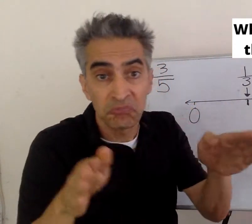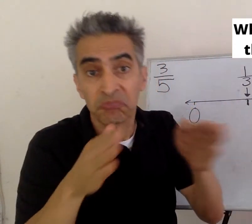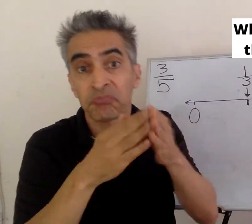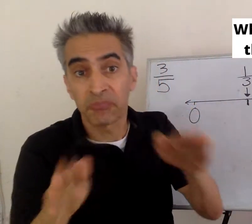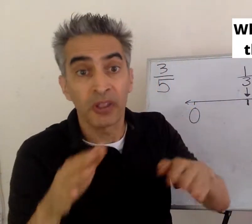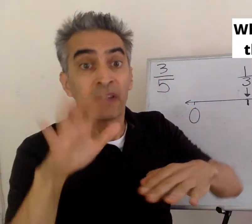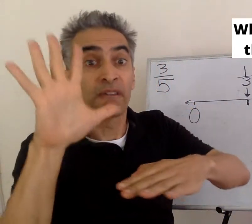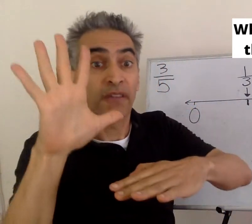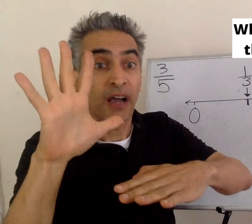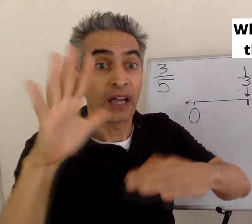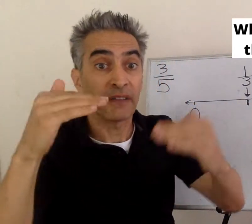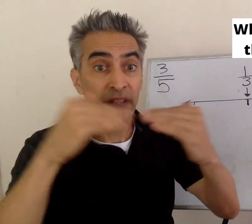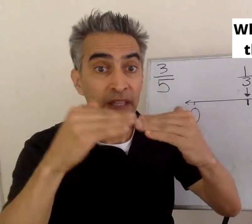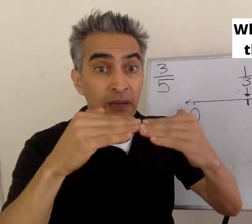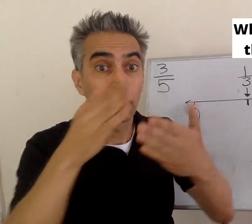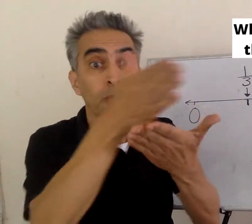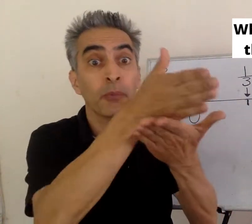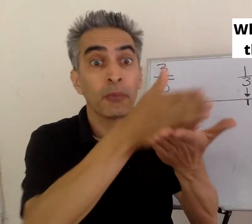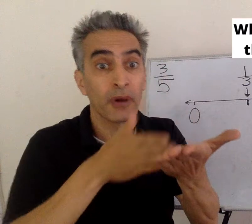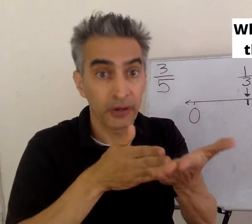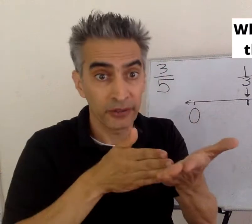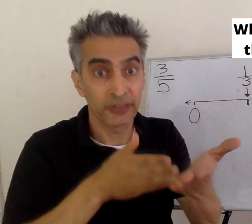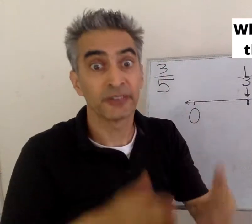into five equal parts.